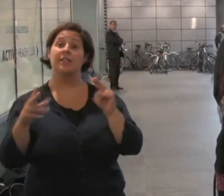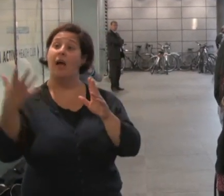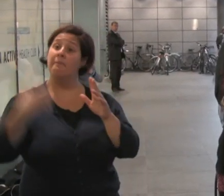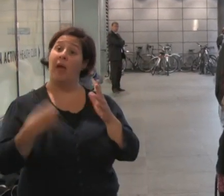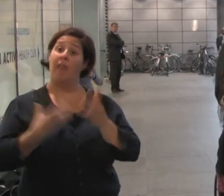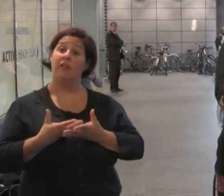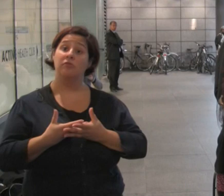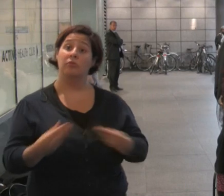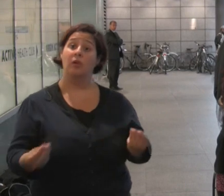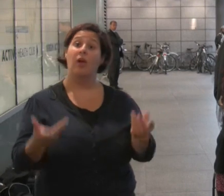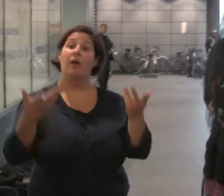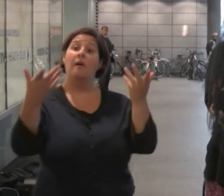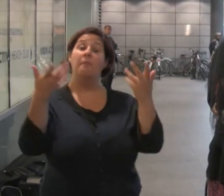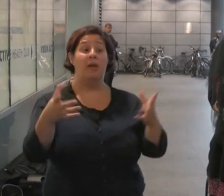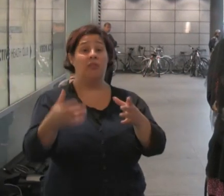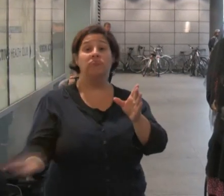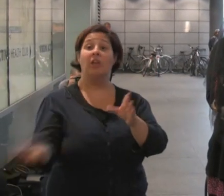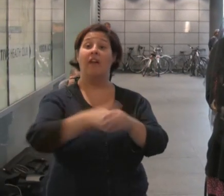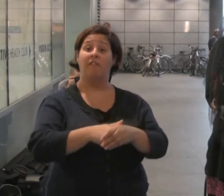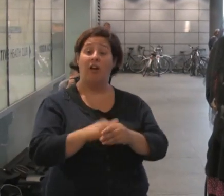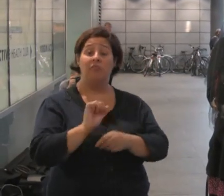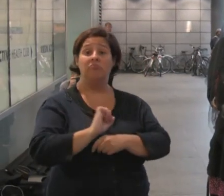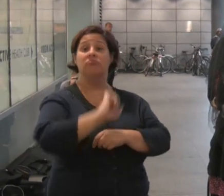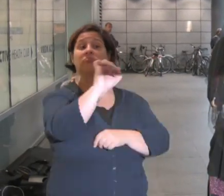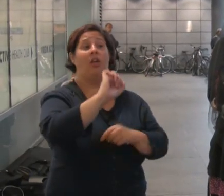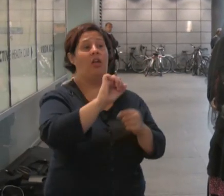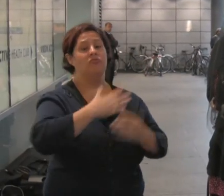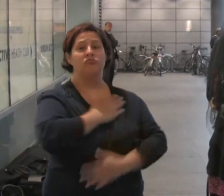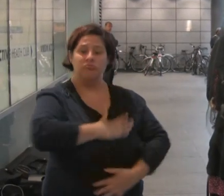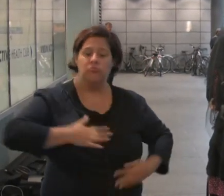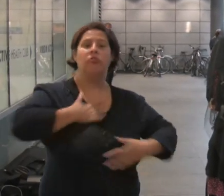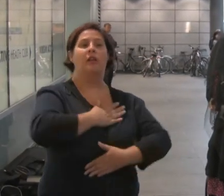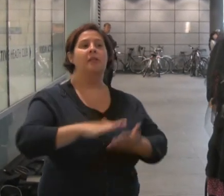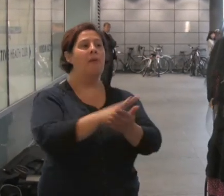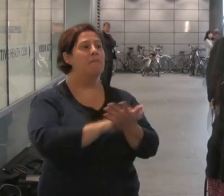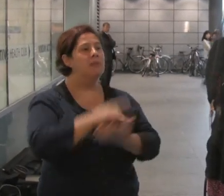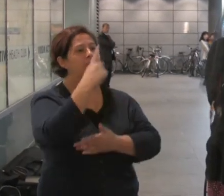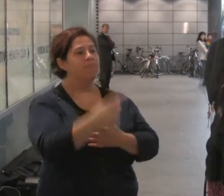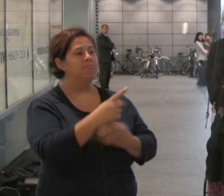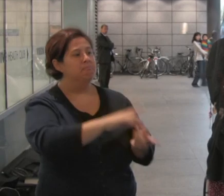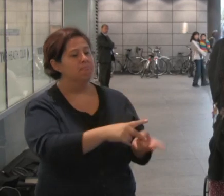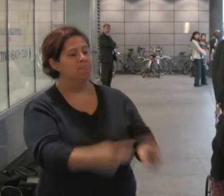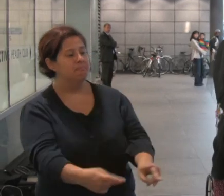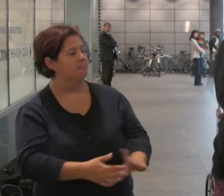benefits have been a contributory factor to the distress that led to their deaths.